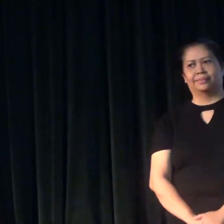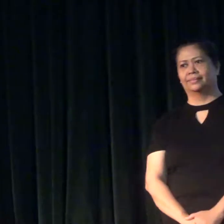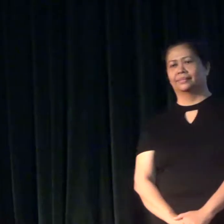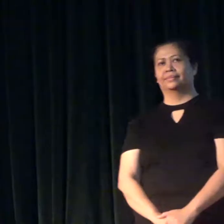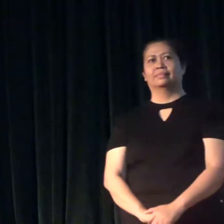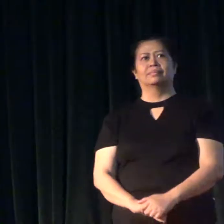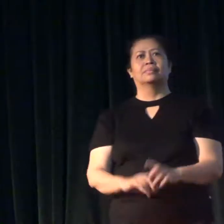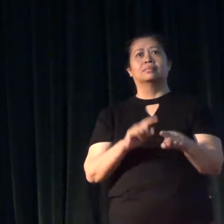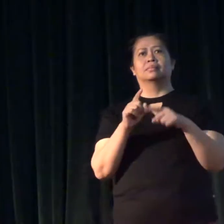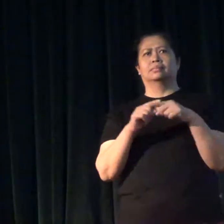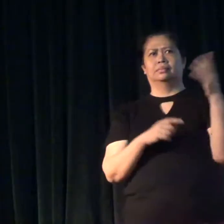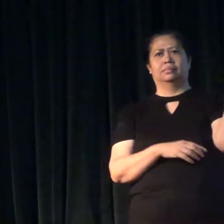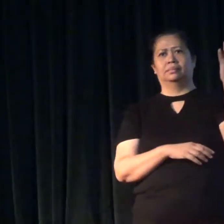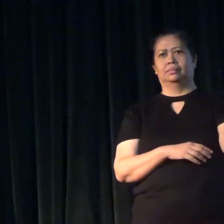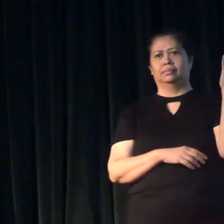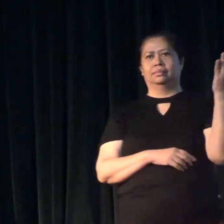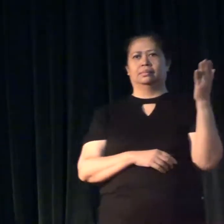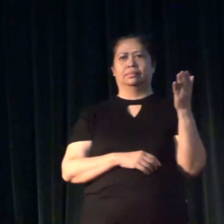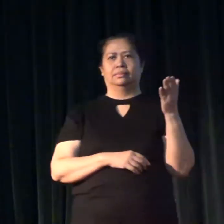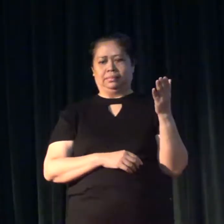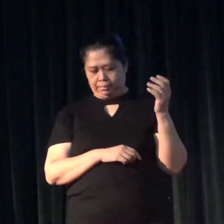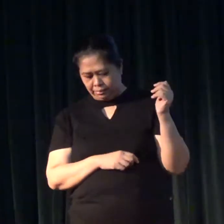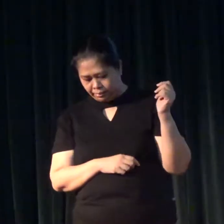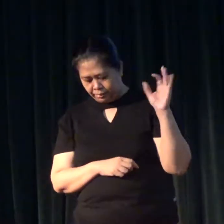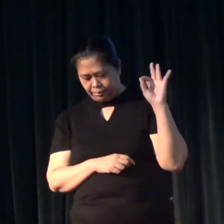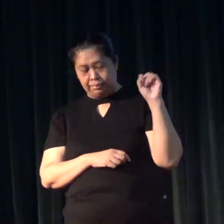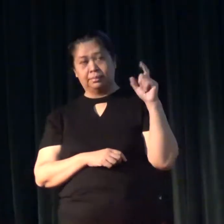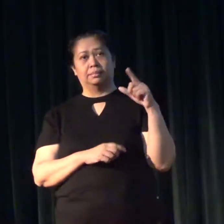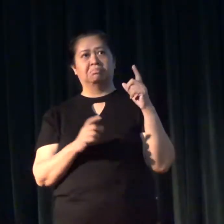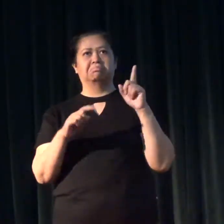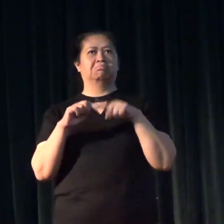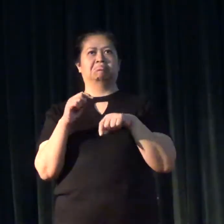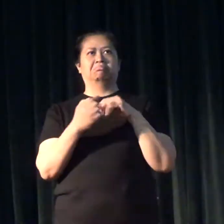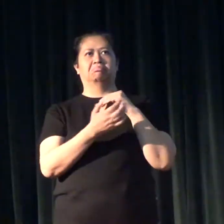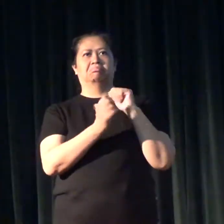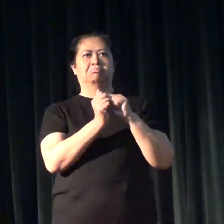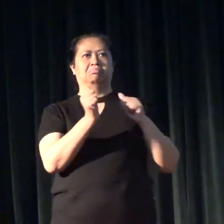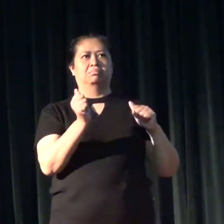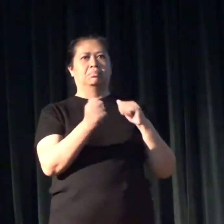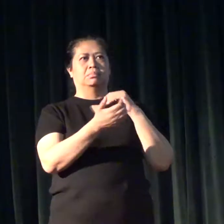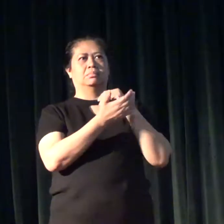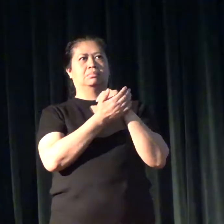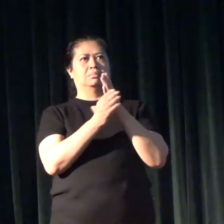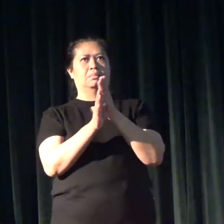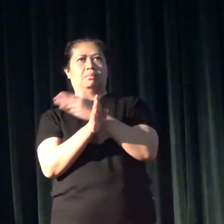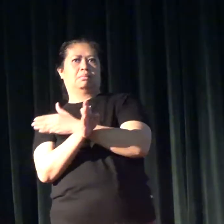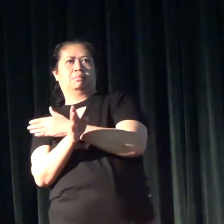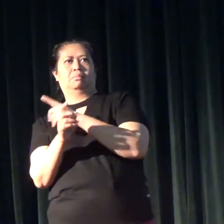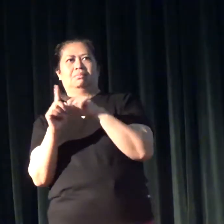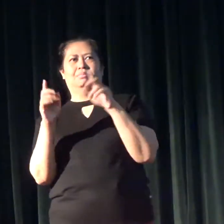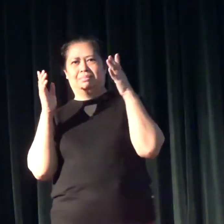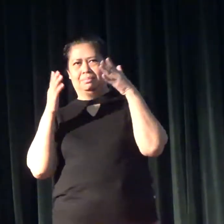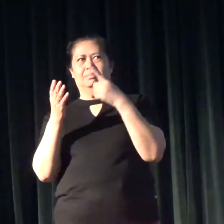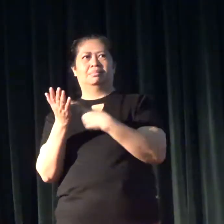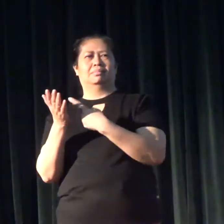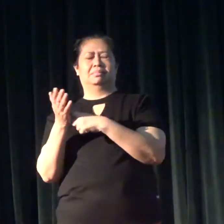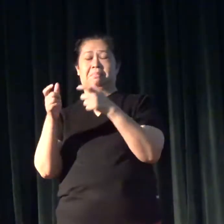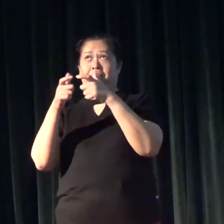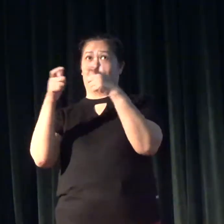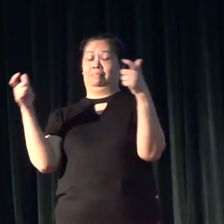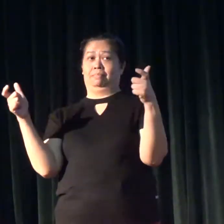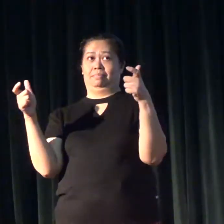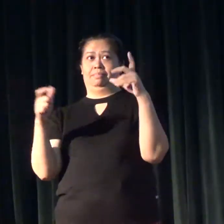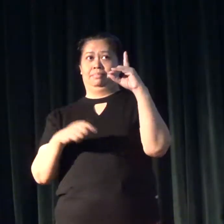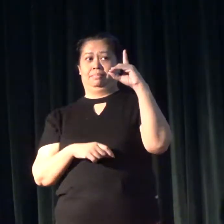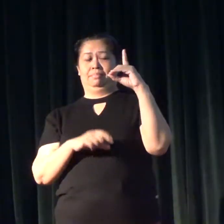Whenever we talk about MSL education, you cannot go away, bear away for discussion about the big D